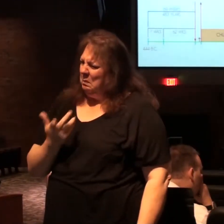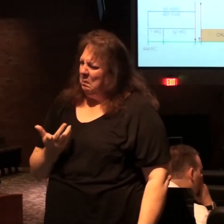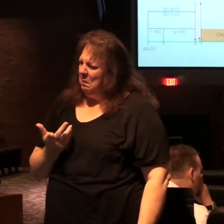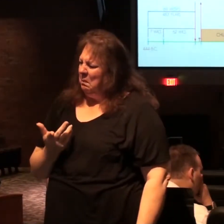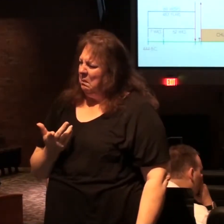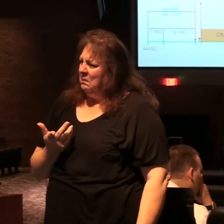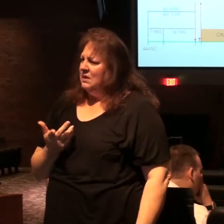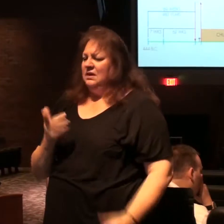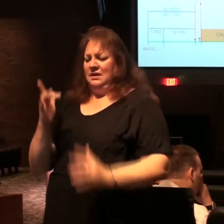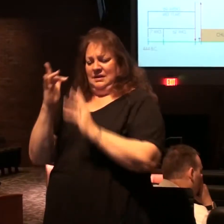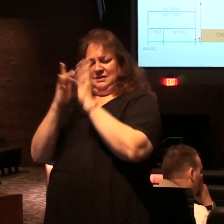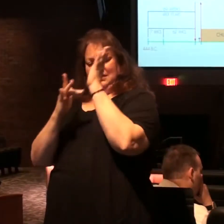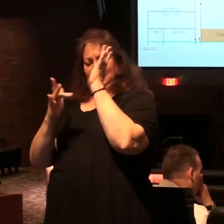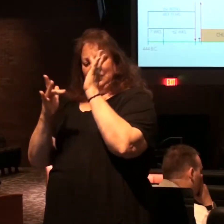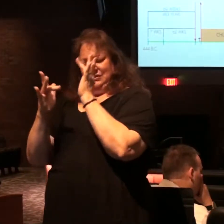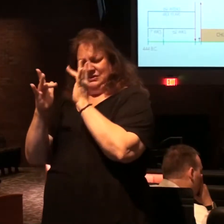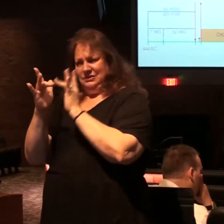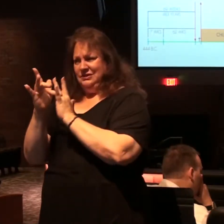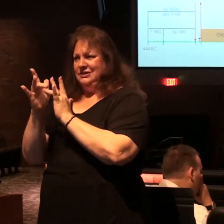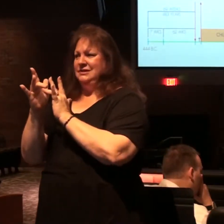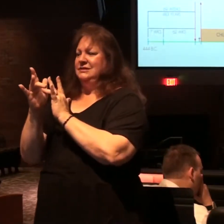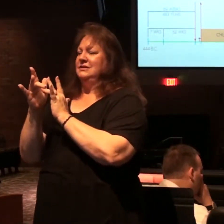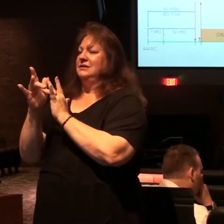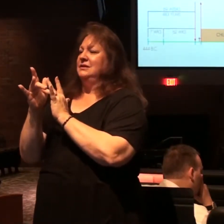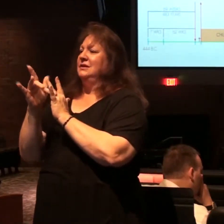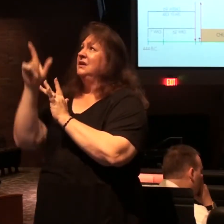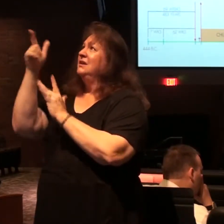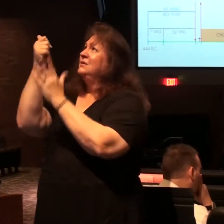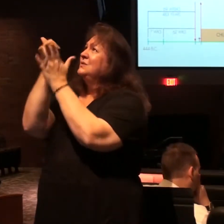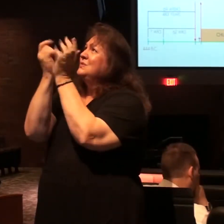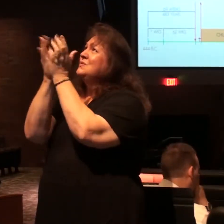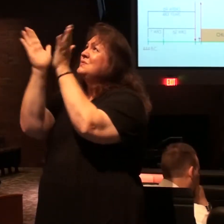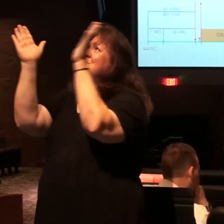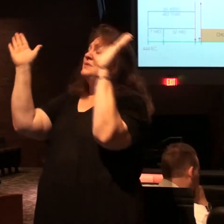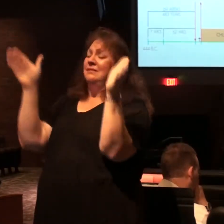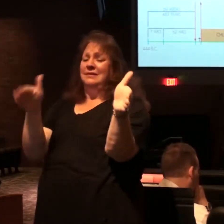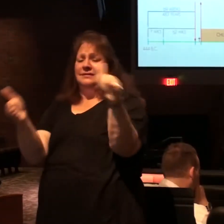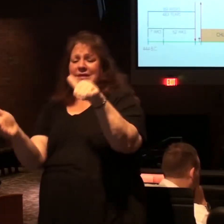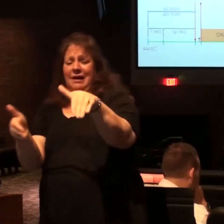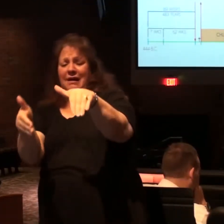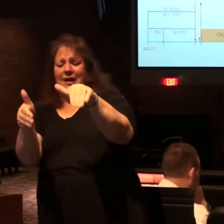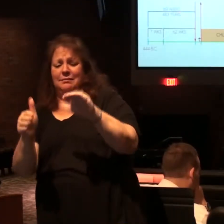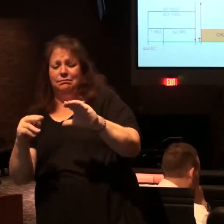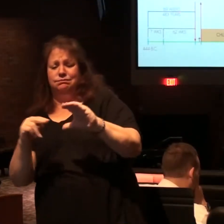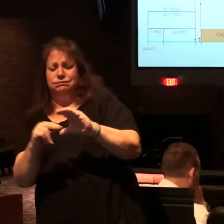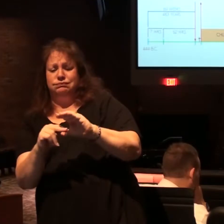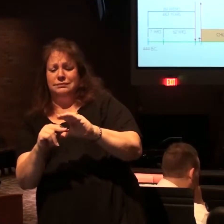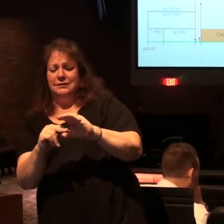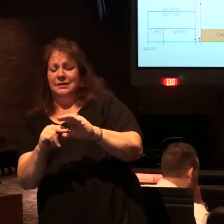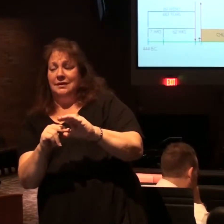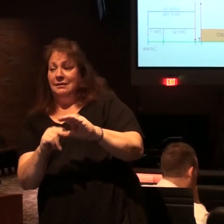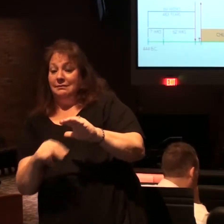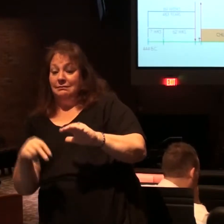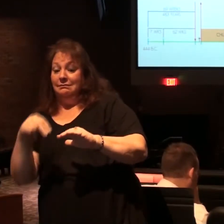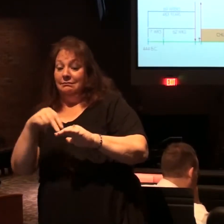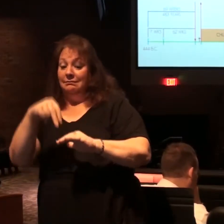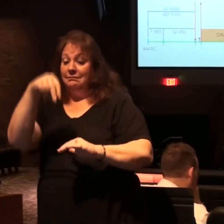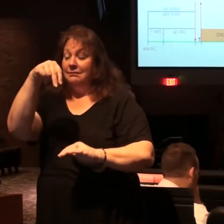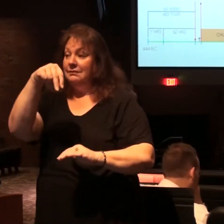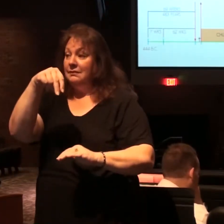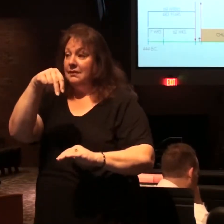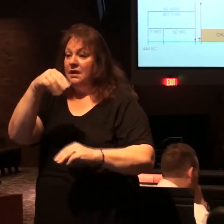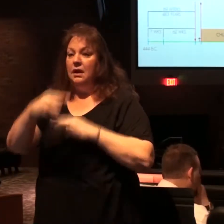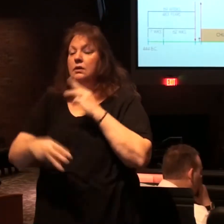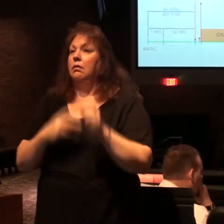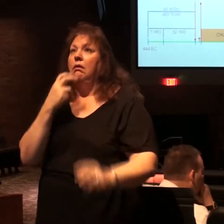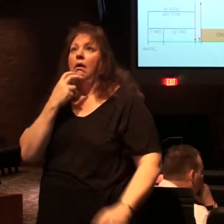I mean Jesus Christ was crucified died buried raised from the dead but the world wasn't